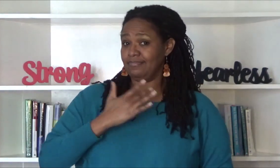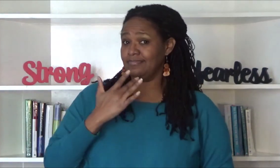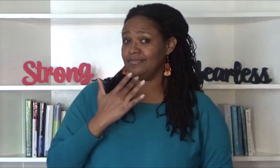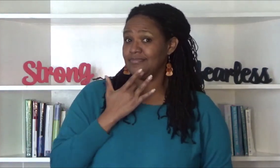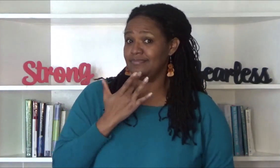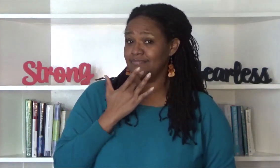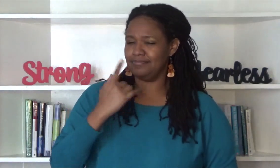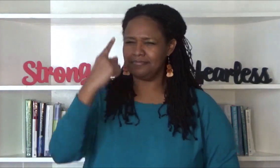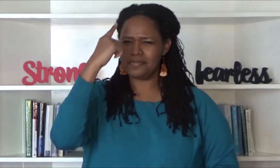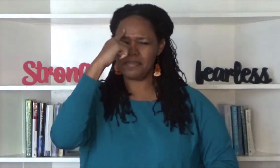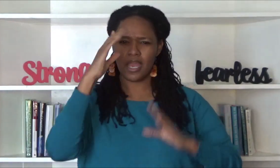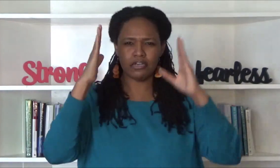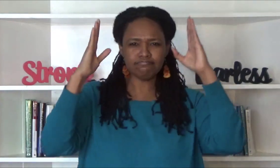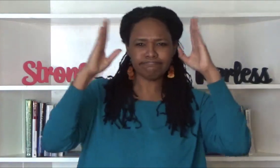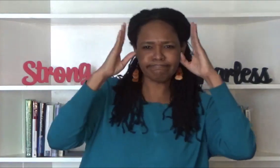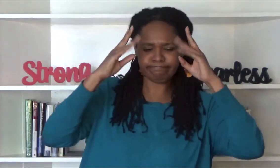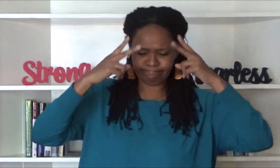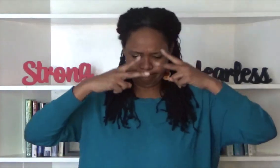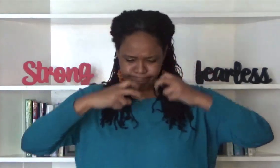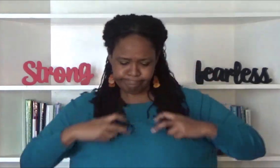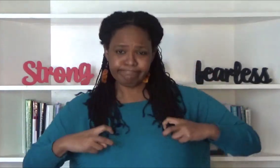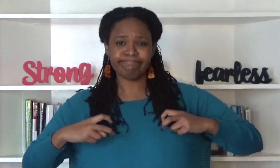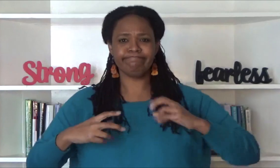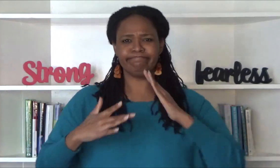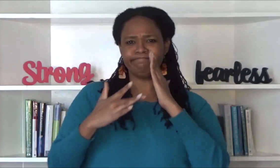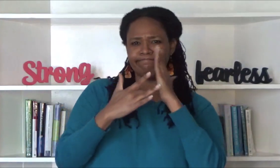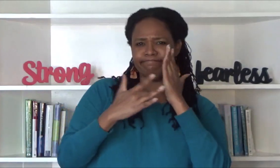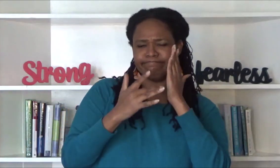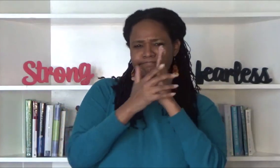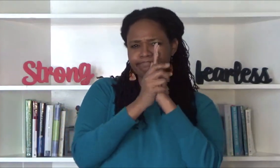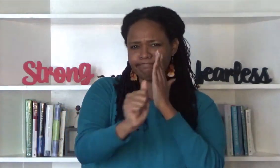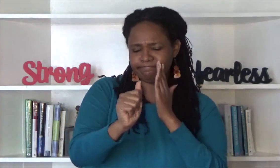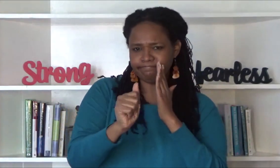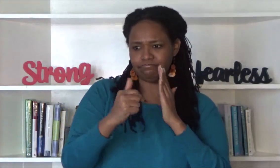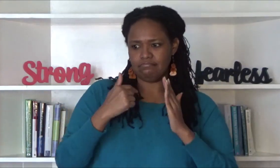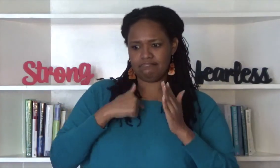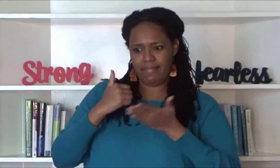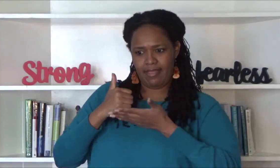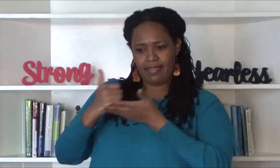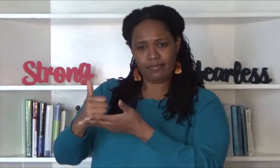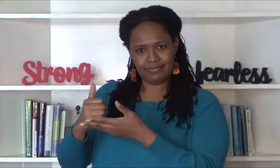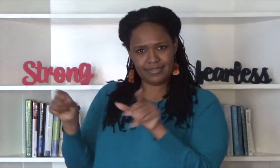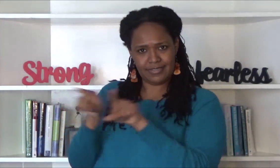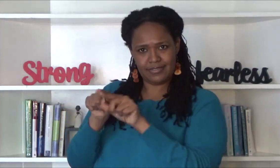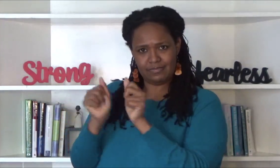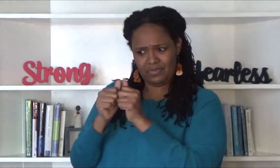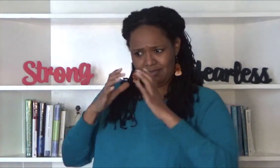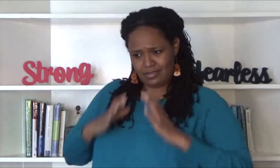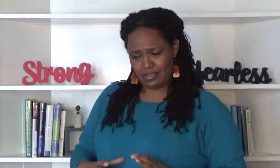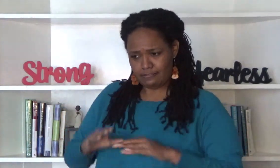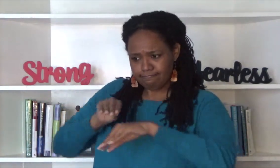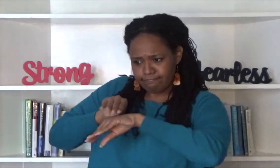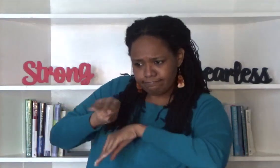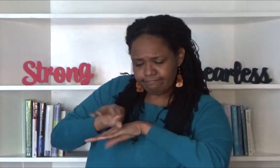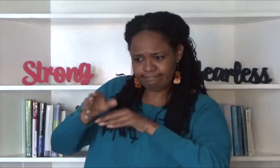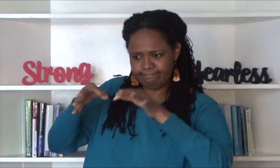techniques that i use therapeutically with clients who present with depression and anxiety